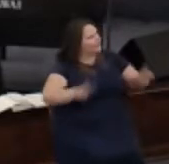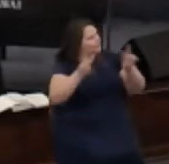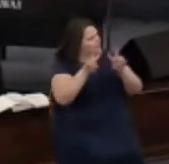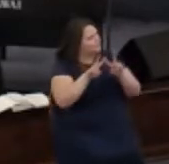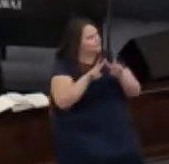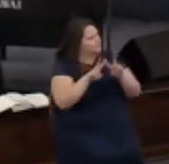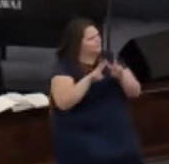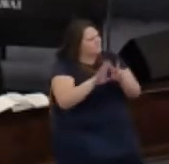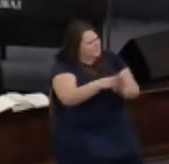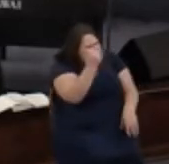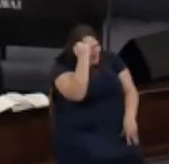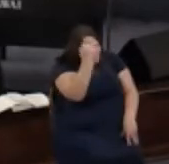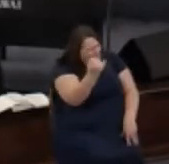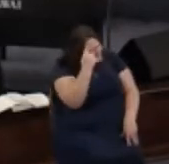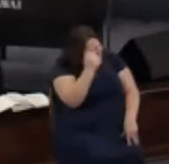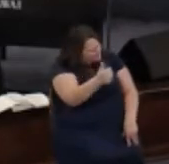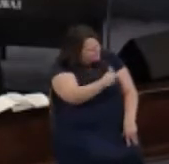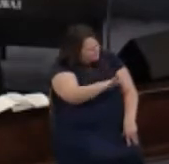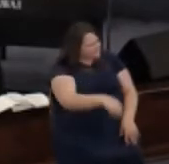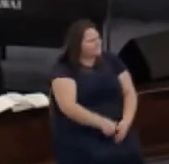now imagine that for yourself